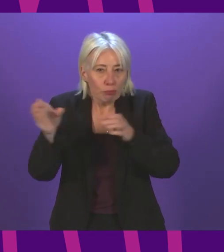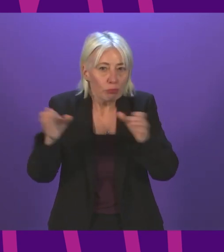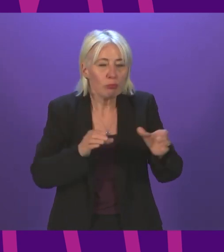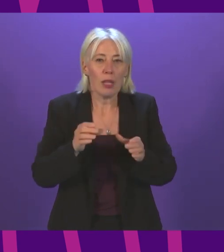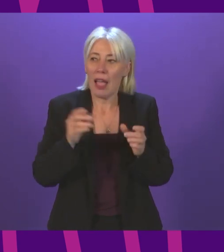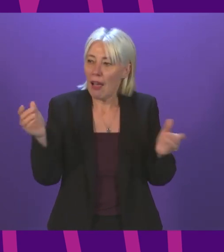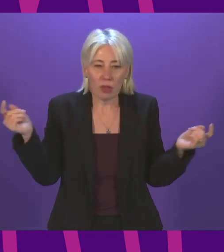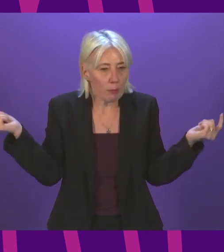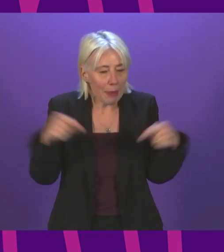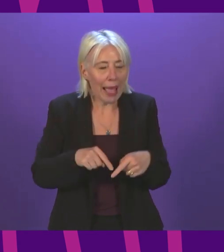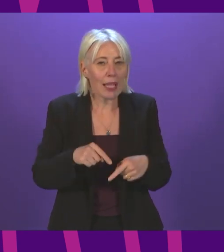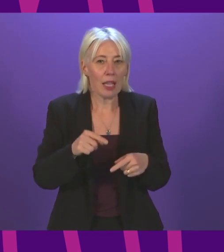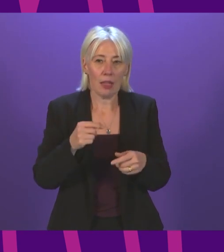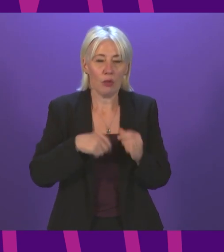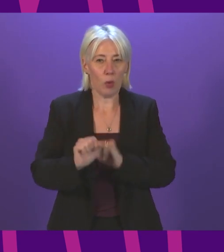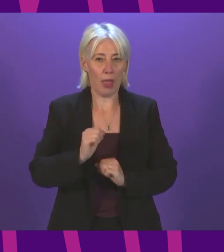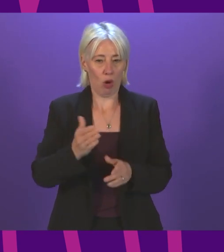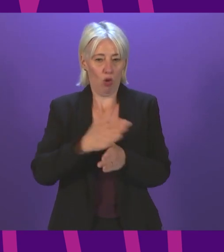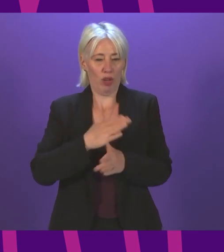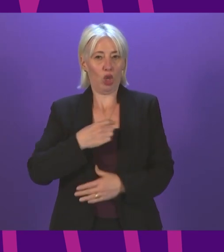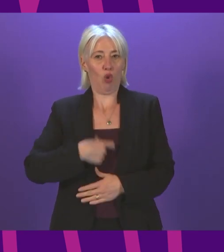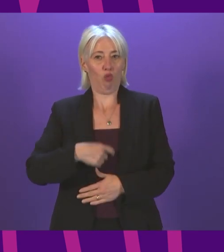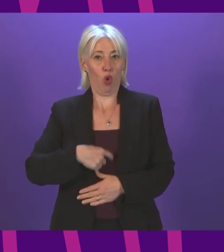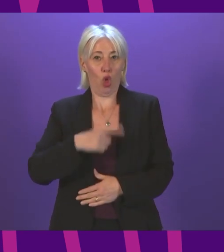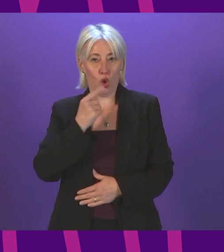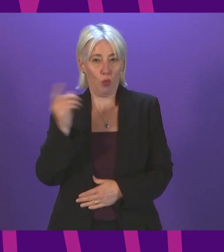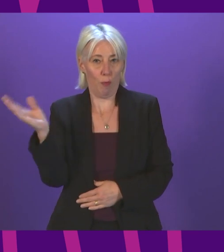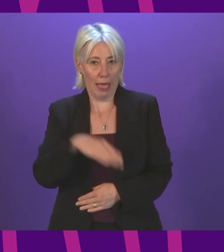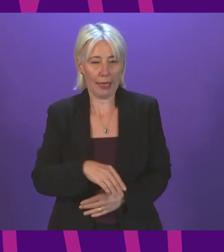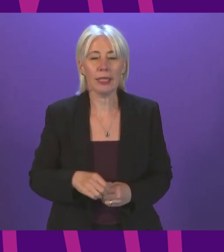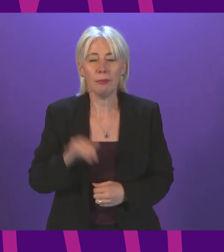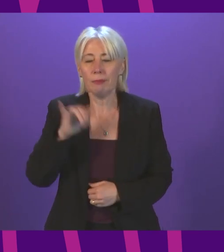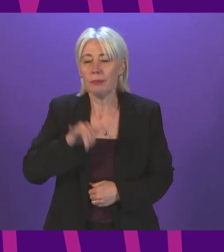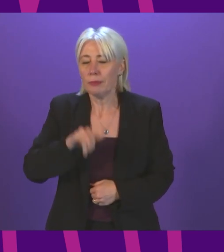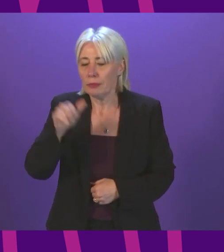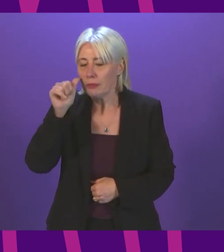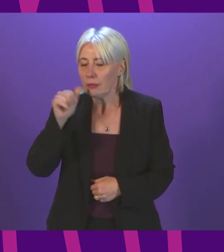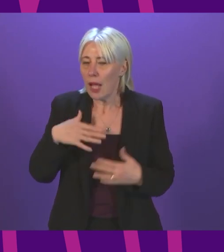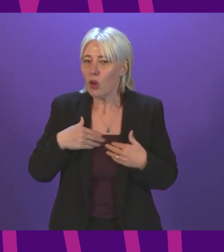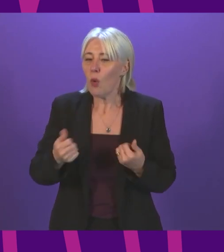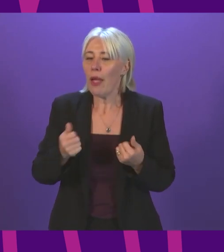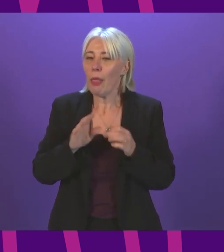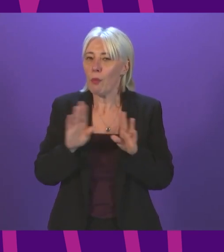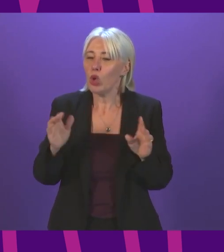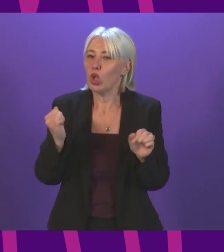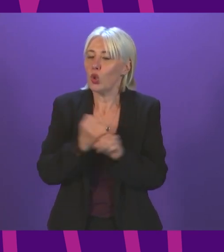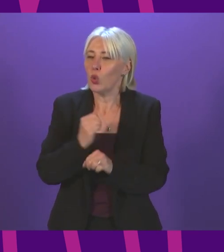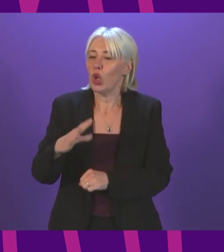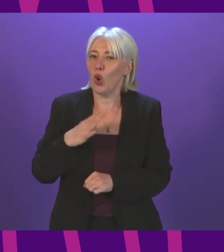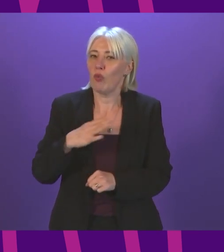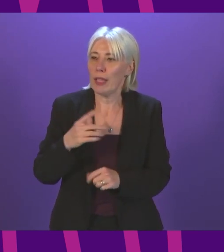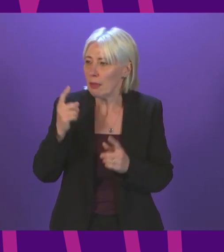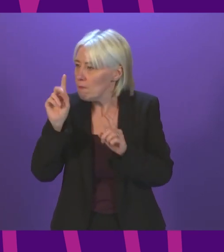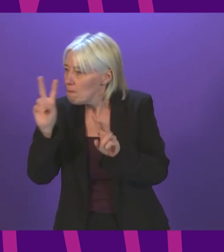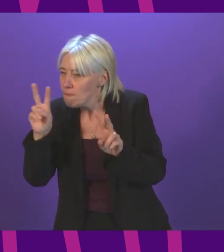their key and vital roles. Cabinet Secretary. In short, yes. And I know health boards are already doing that. And, of course, they will continue to look at where